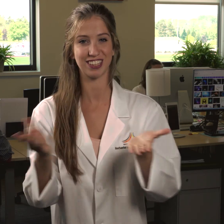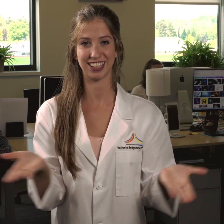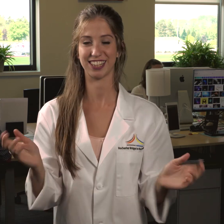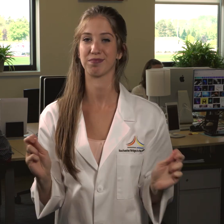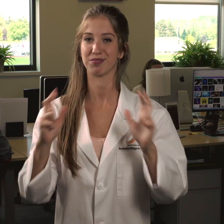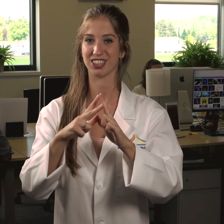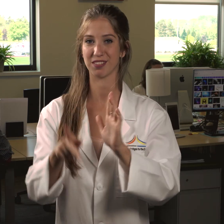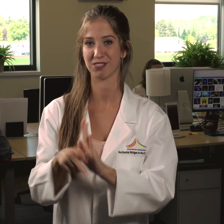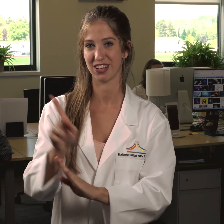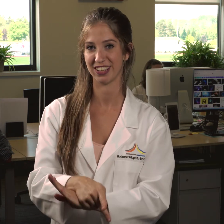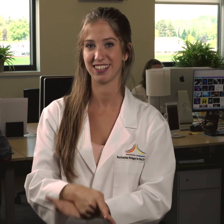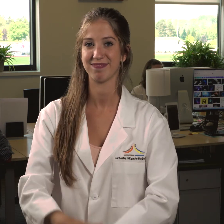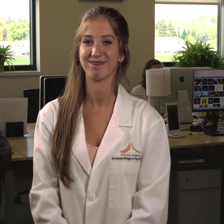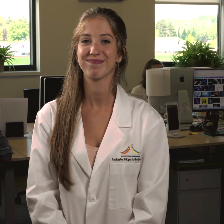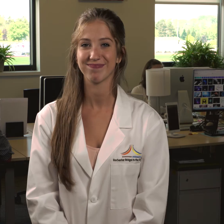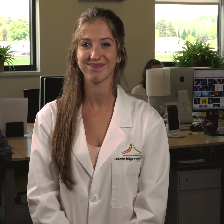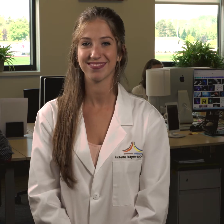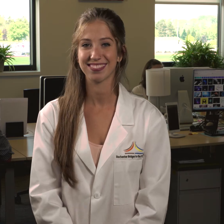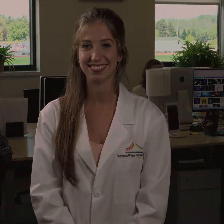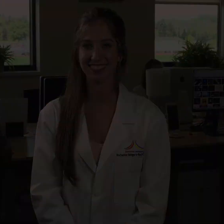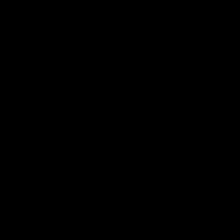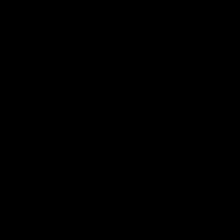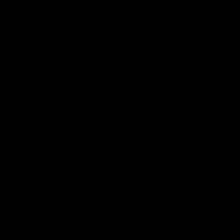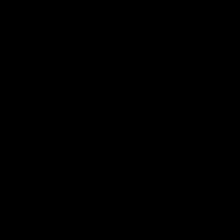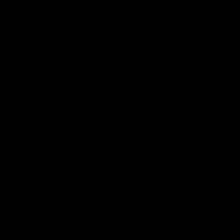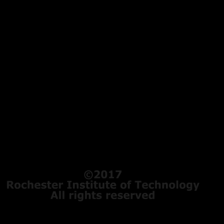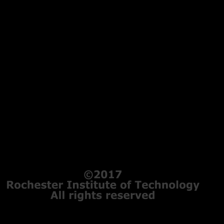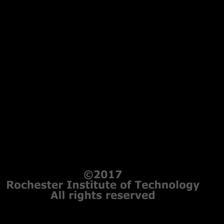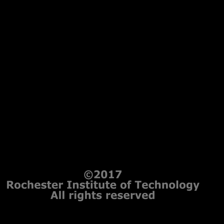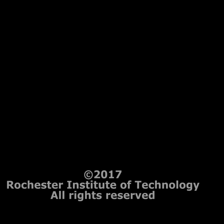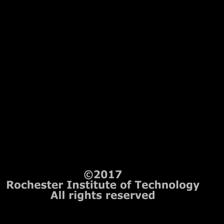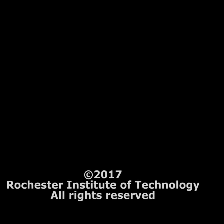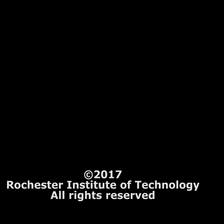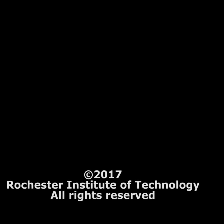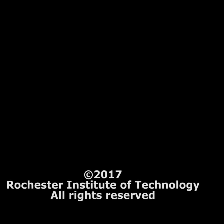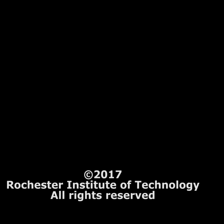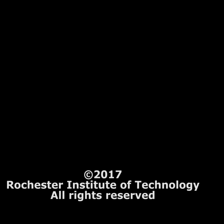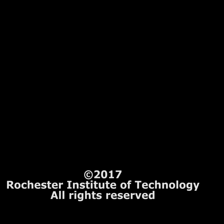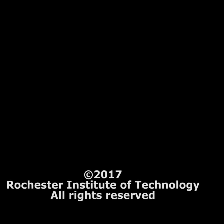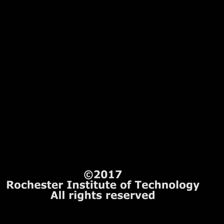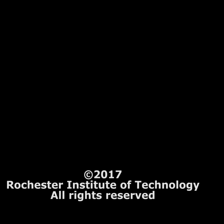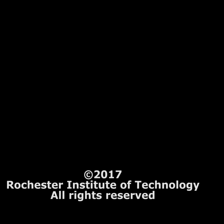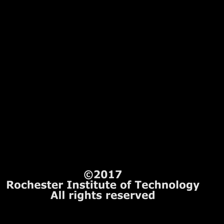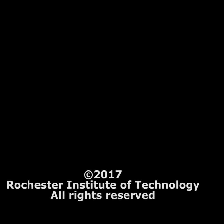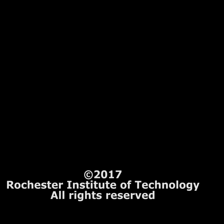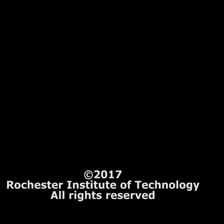research here in the Bridges program. am. I I am. I am. I am. I am. I